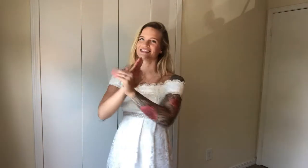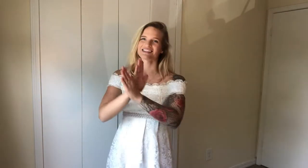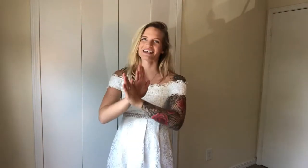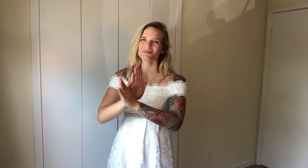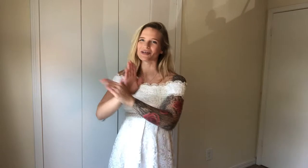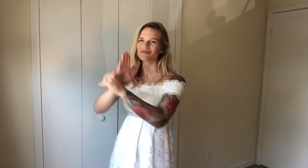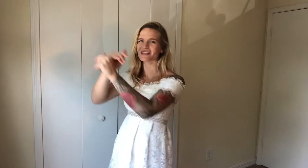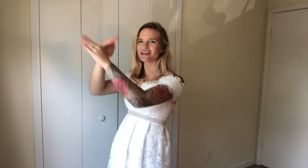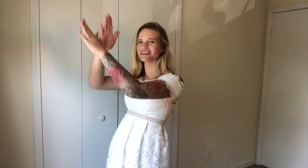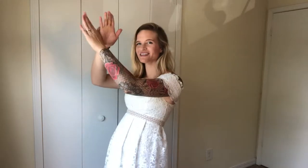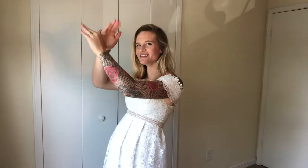just like a bird flying.